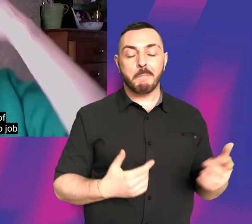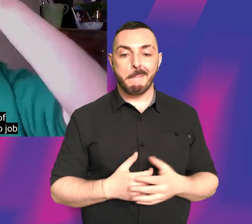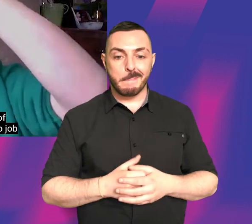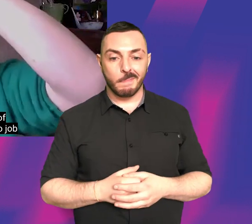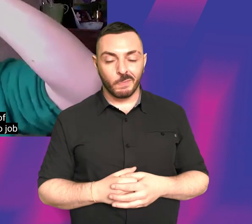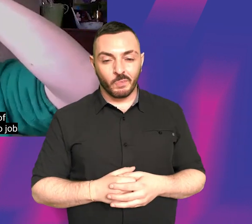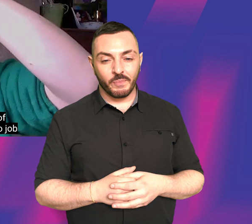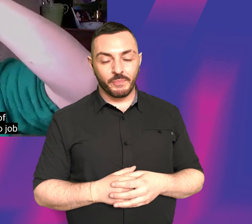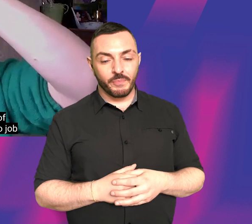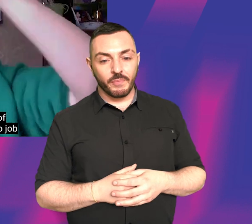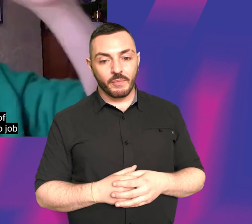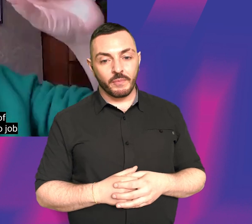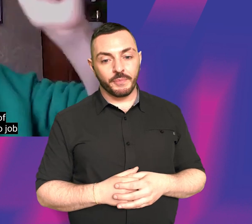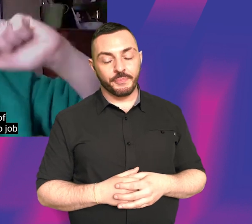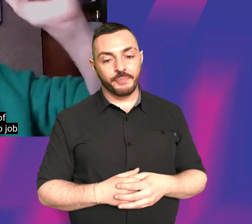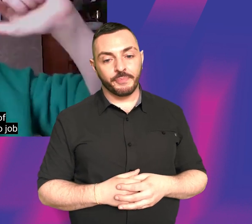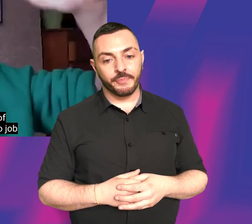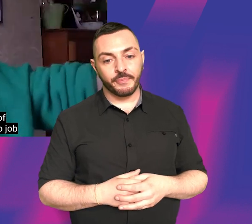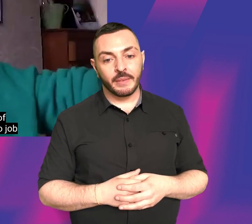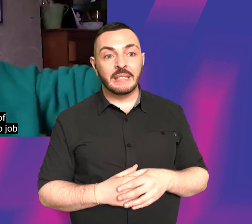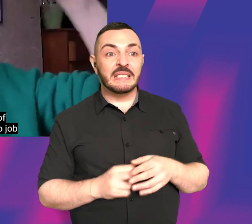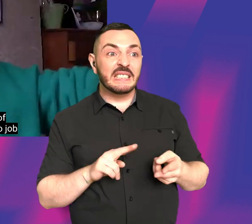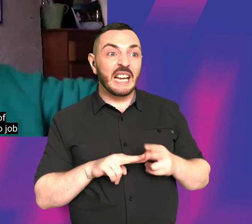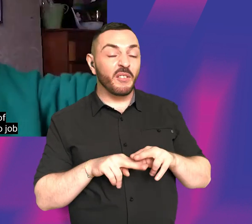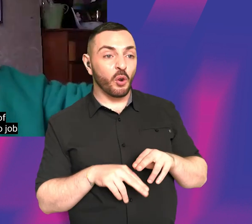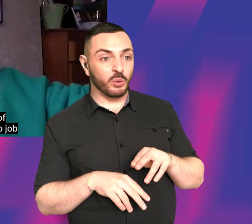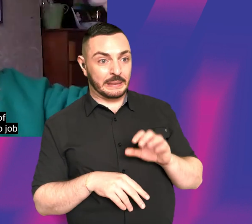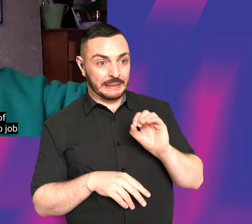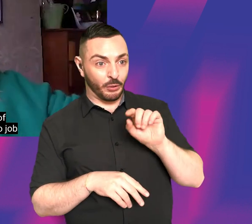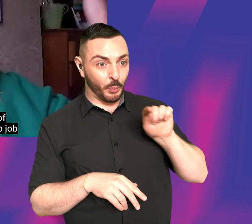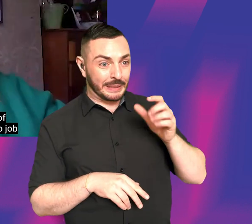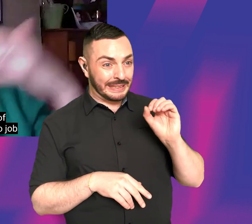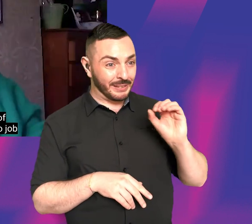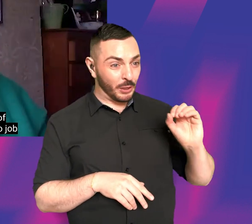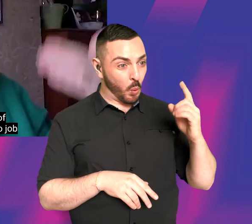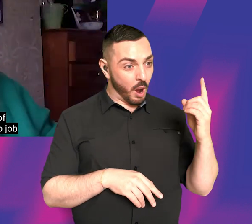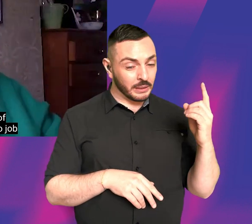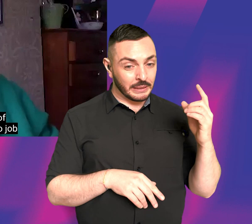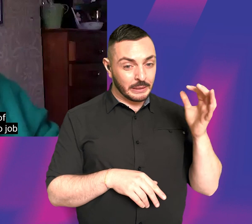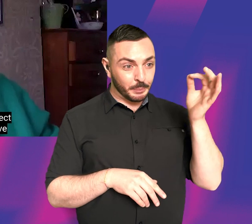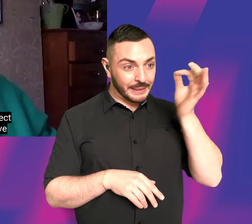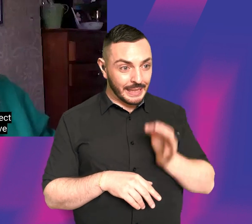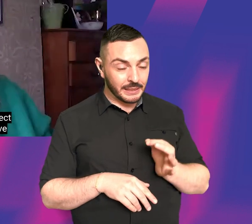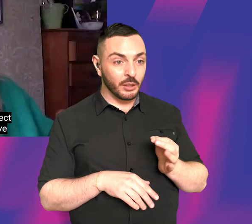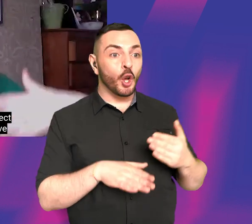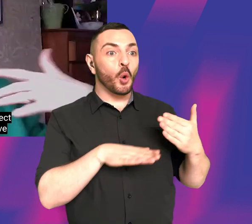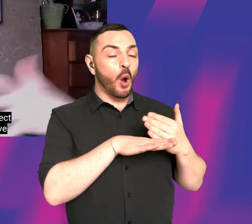is, you know, unless you're in the kind of 0.0001% of actors who just go from job to job to job. Oh, and